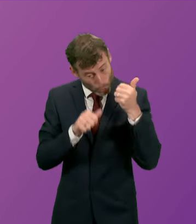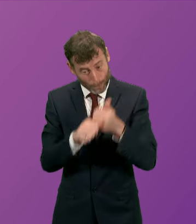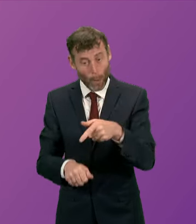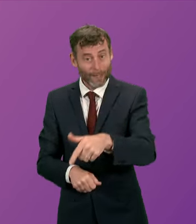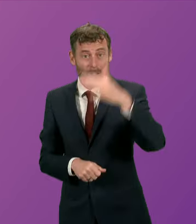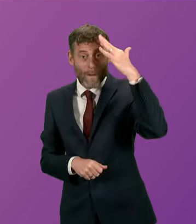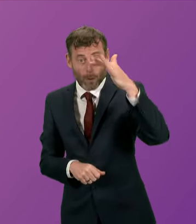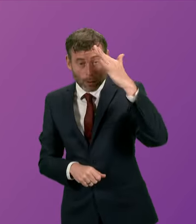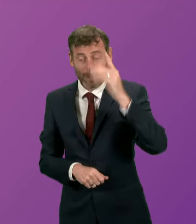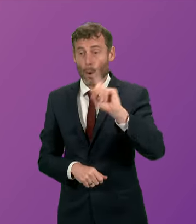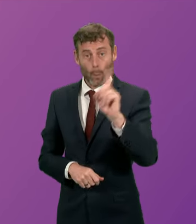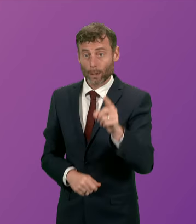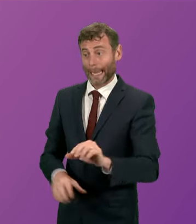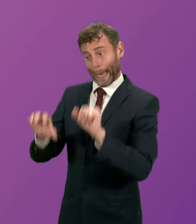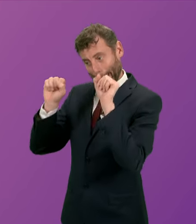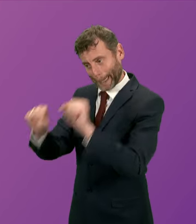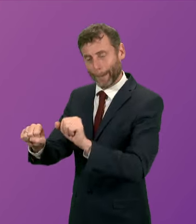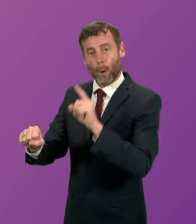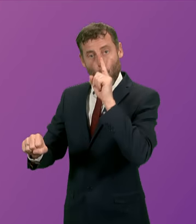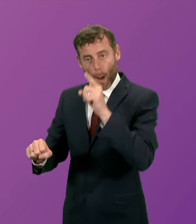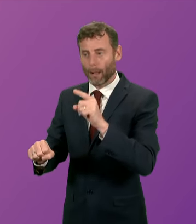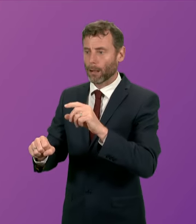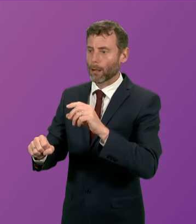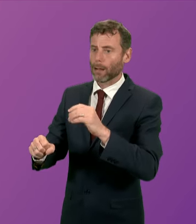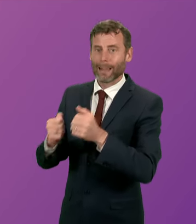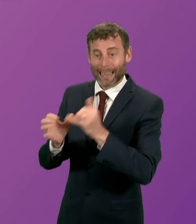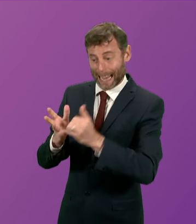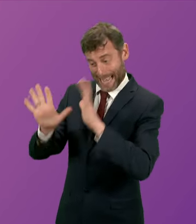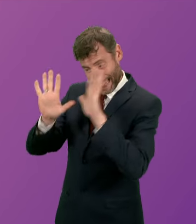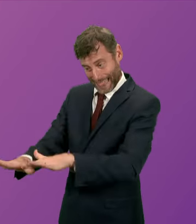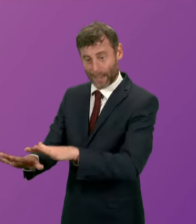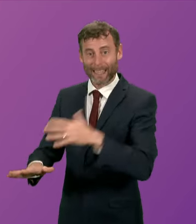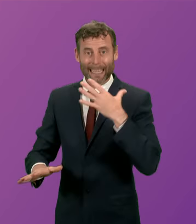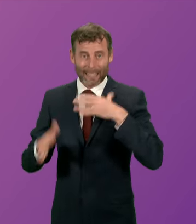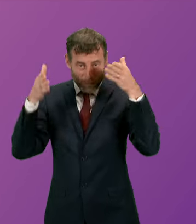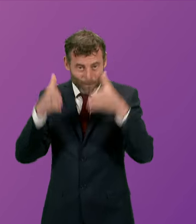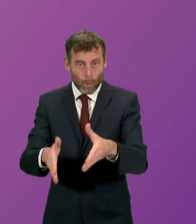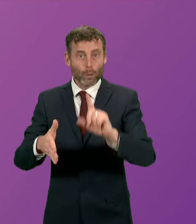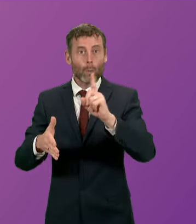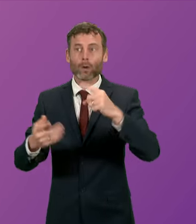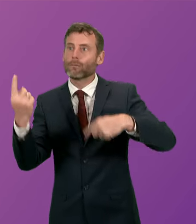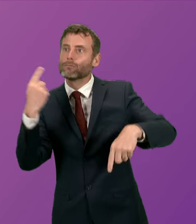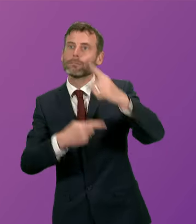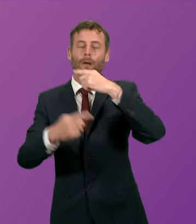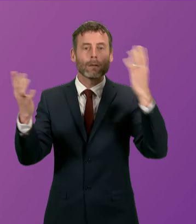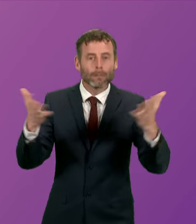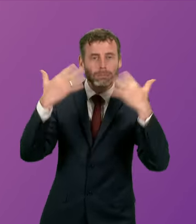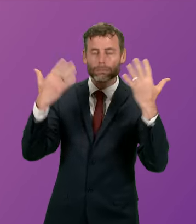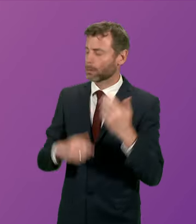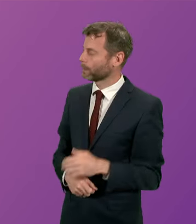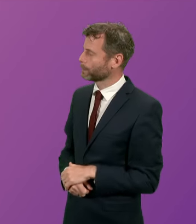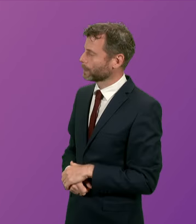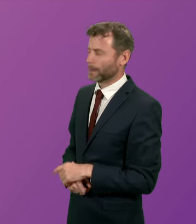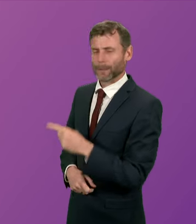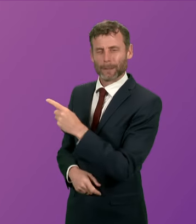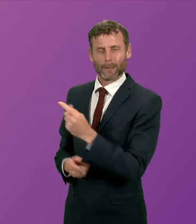staying in the ground? First Minister. I'm not sure it might just be me but I'm not sure the analogy worked